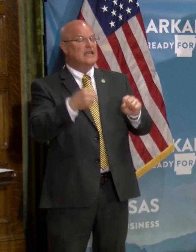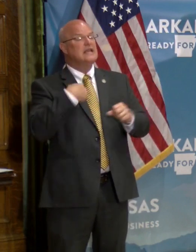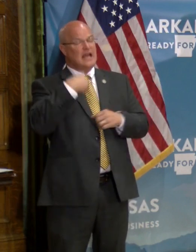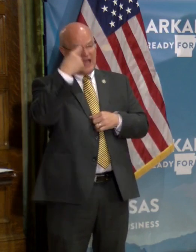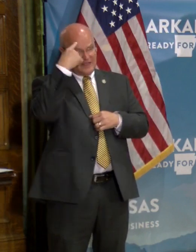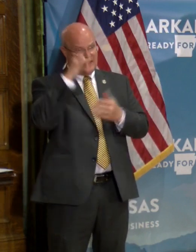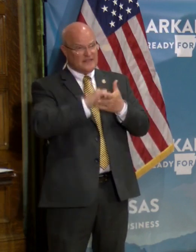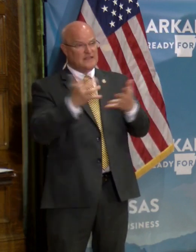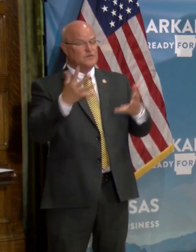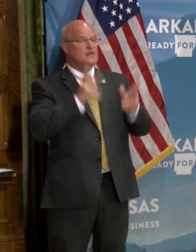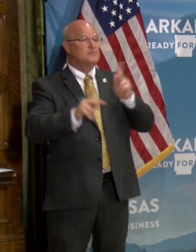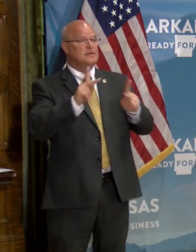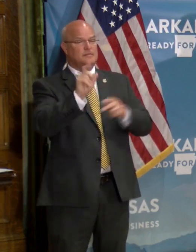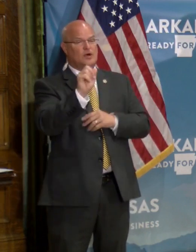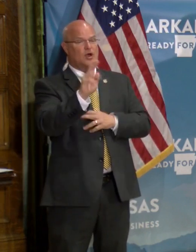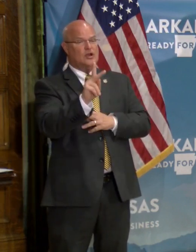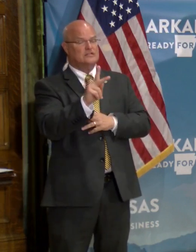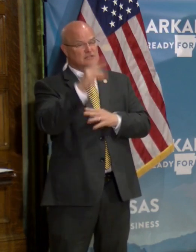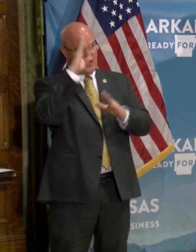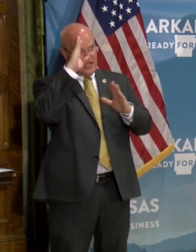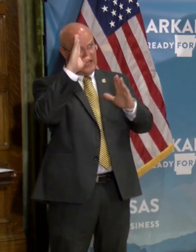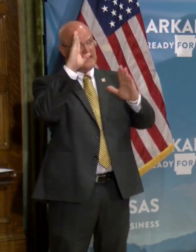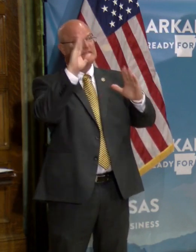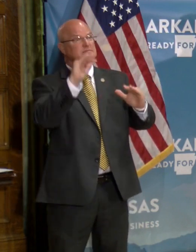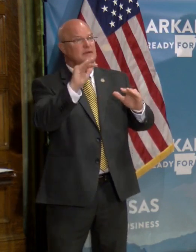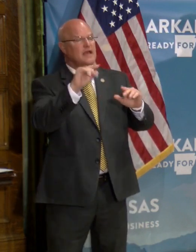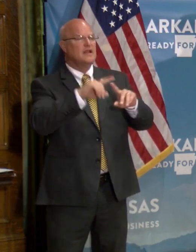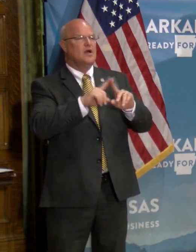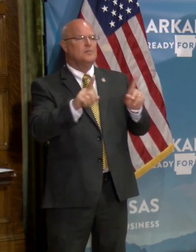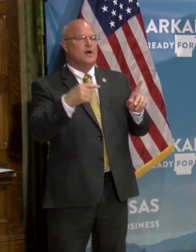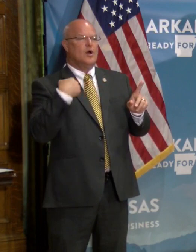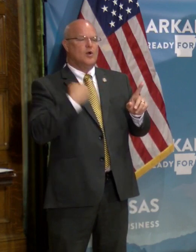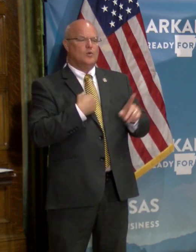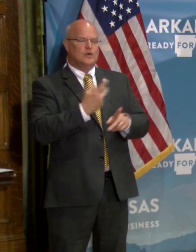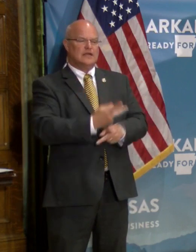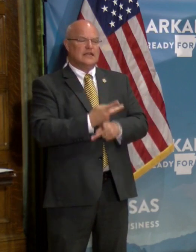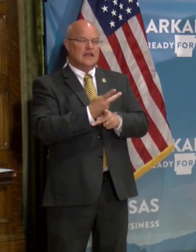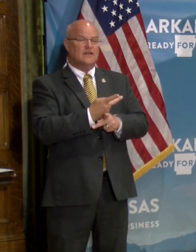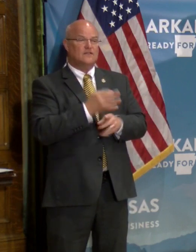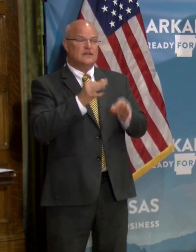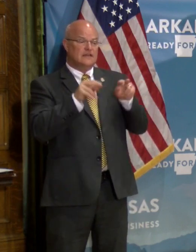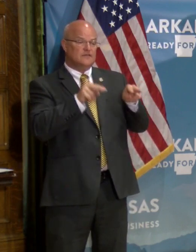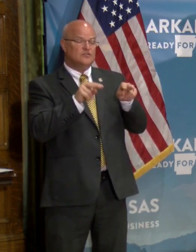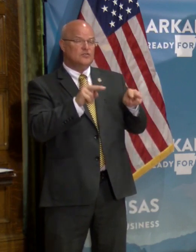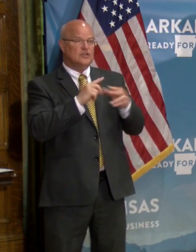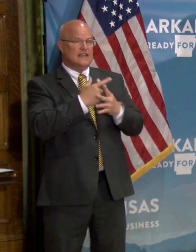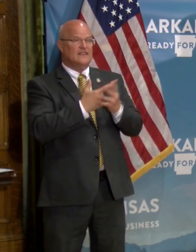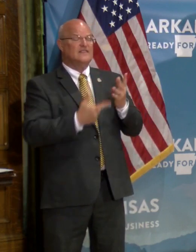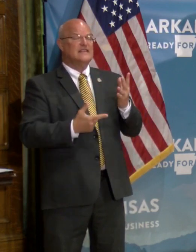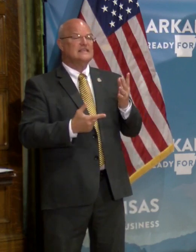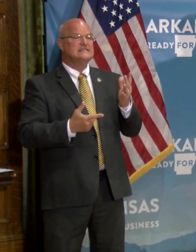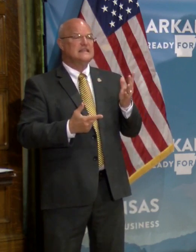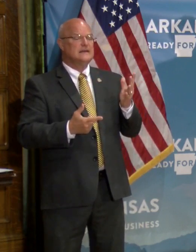think that's what the people of Arkansas expect, but we're very careful. If you look at these, uh,